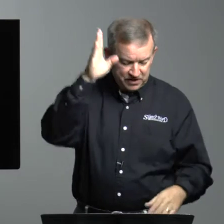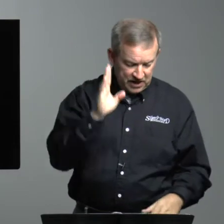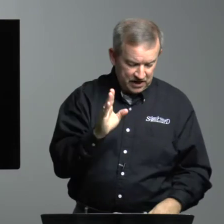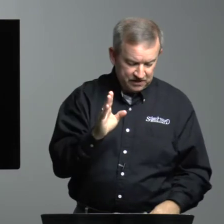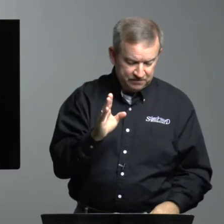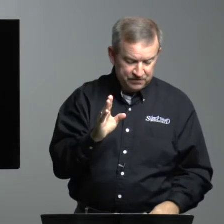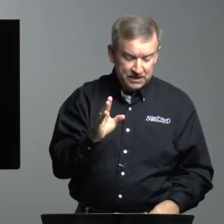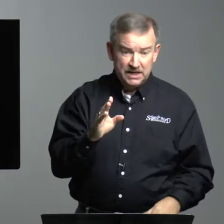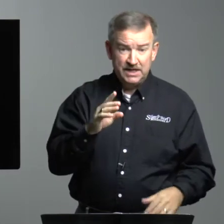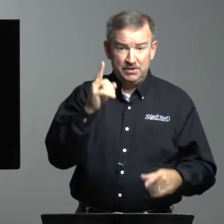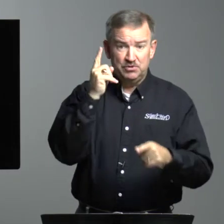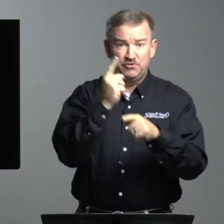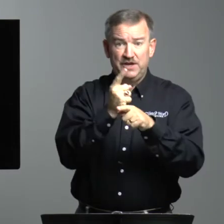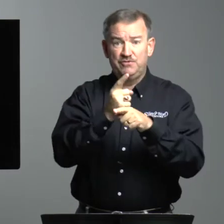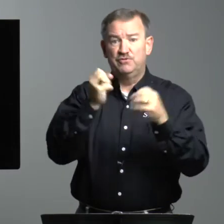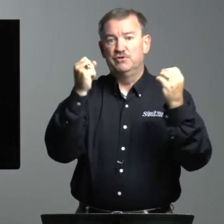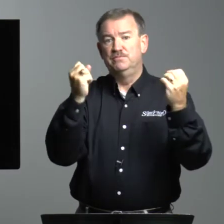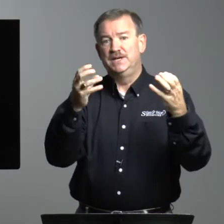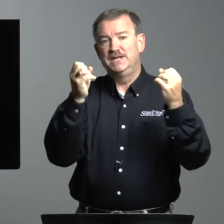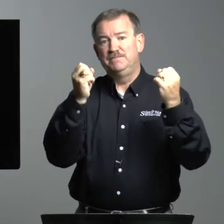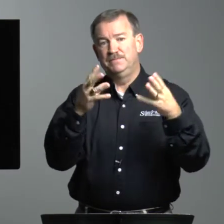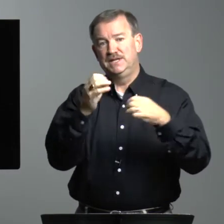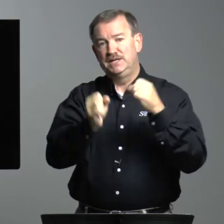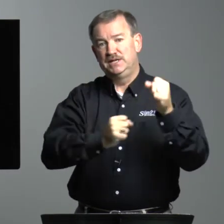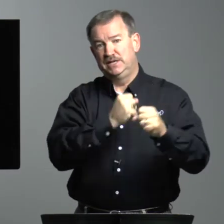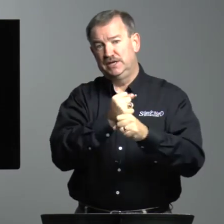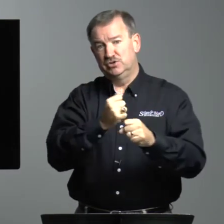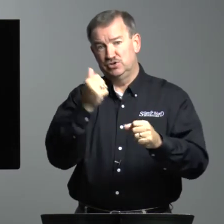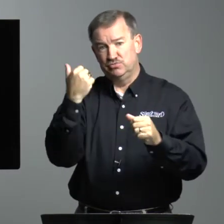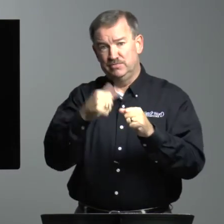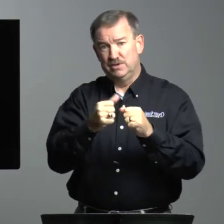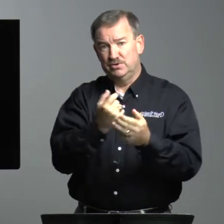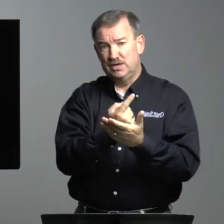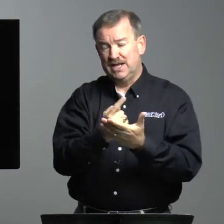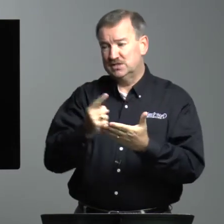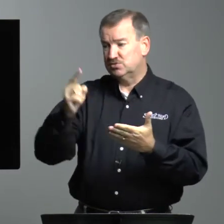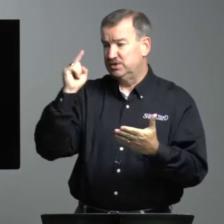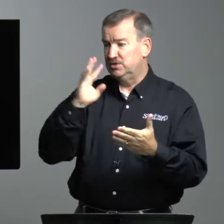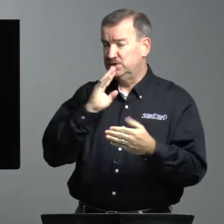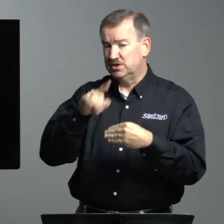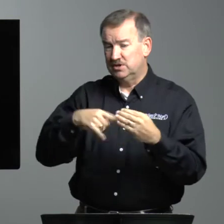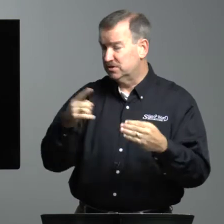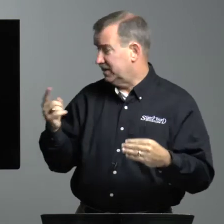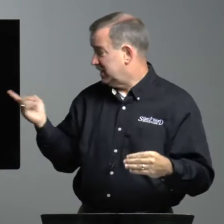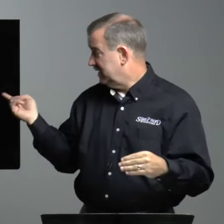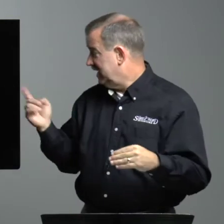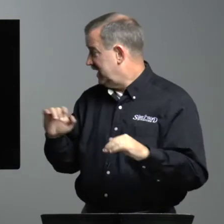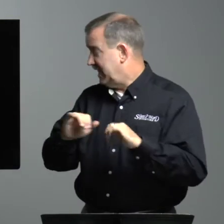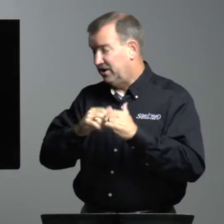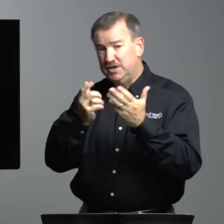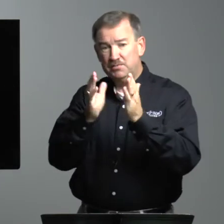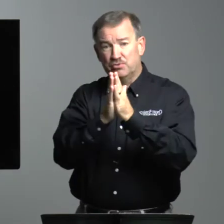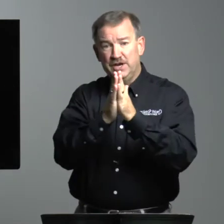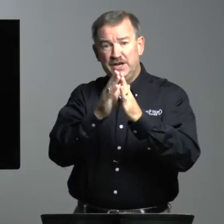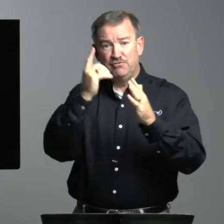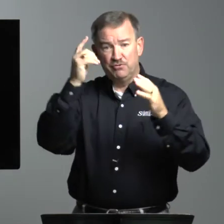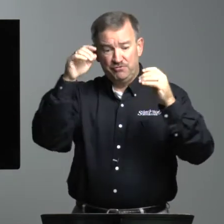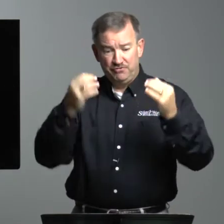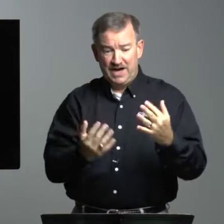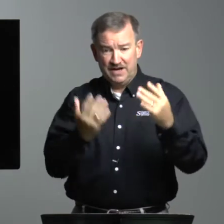God. He was faithful for many, many years. You remember last week we talked about how he prayed for fire